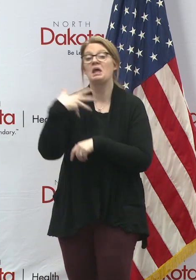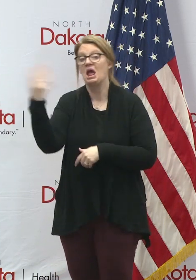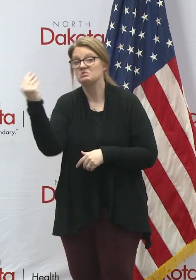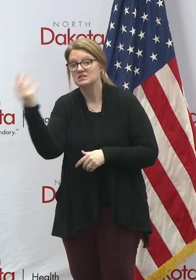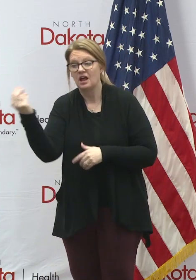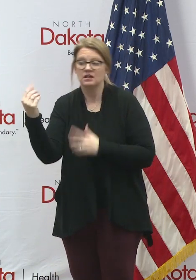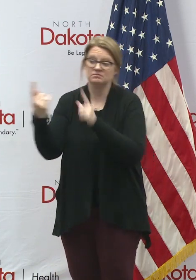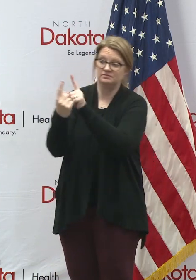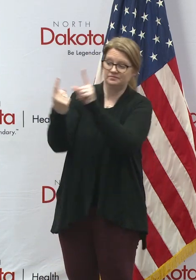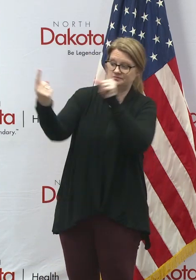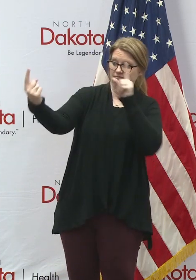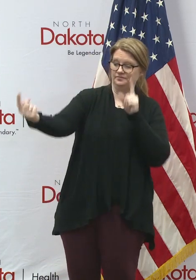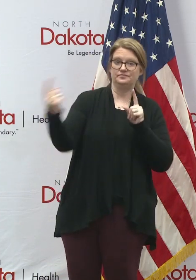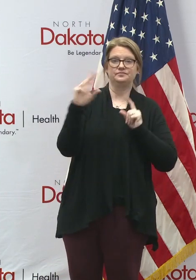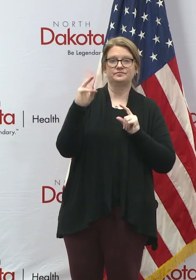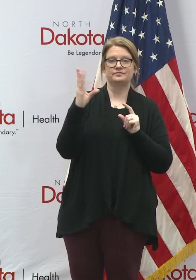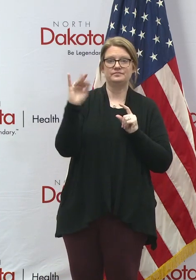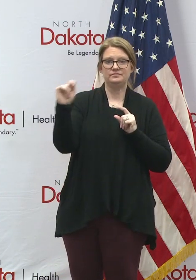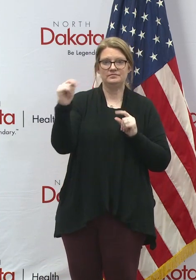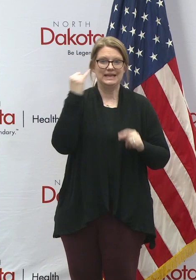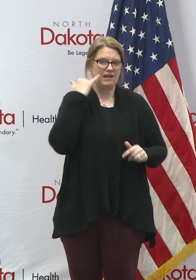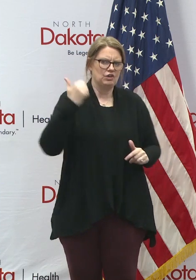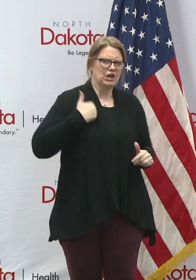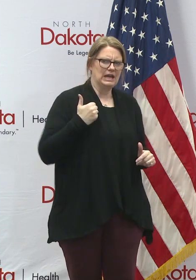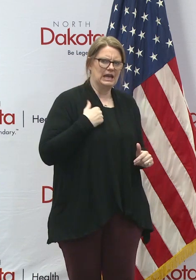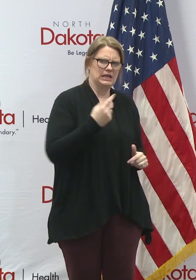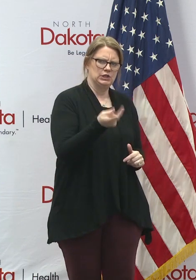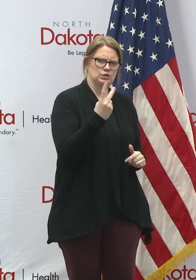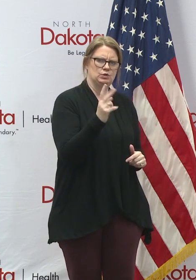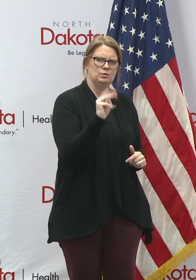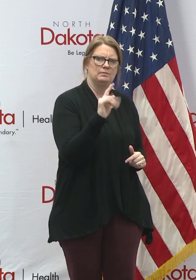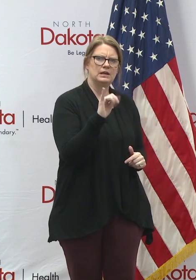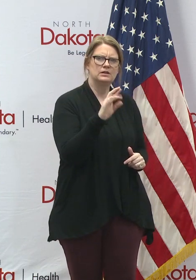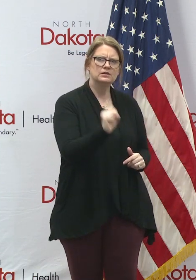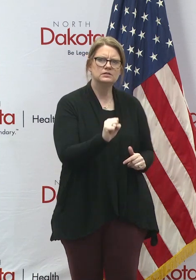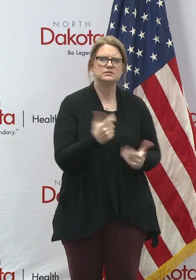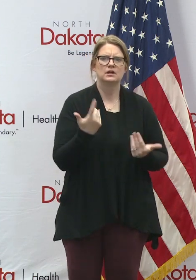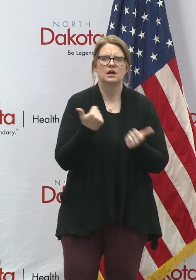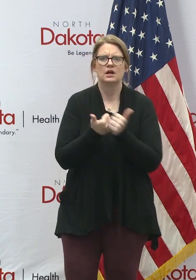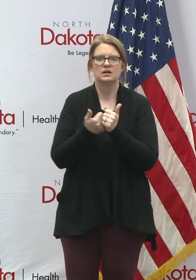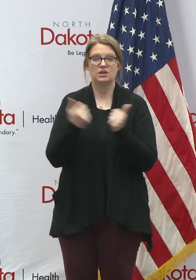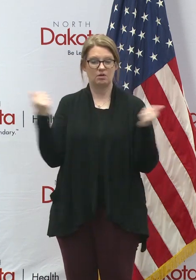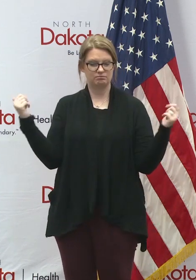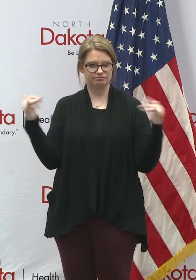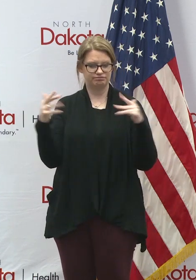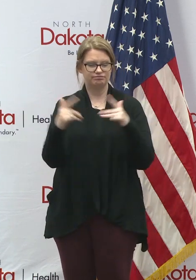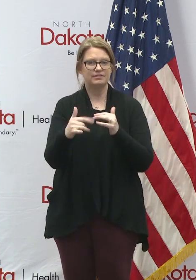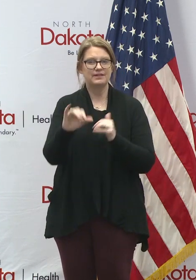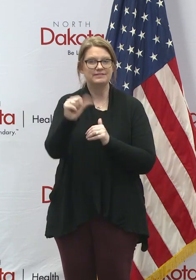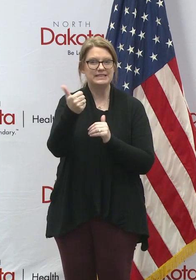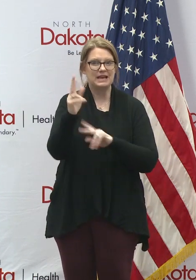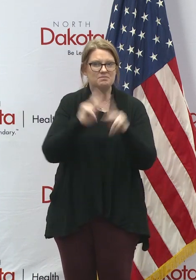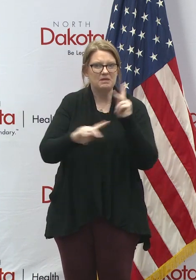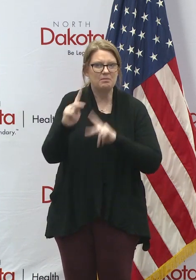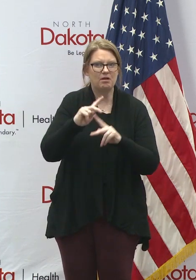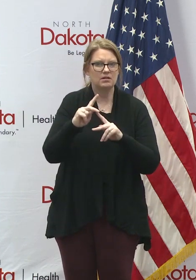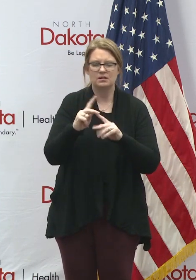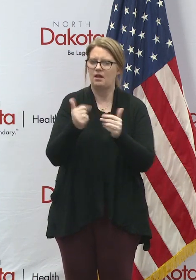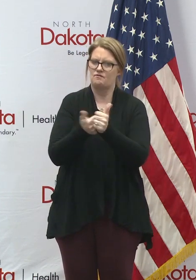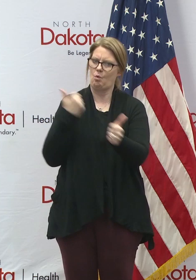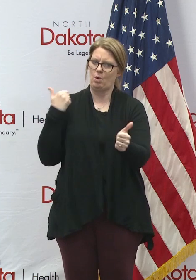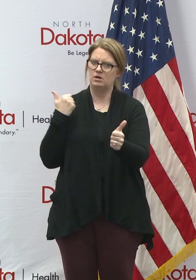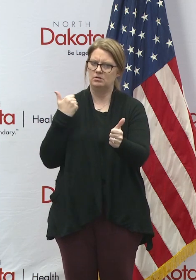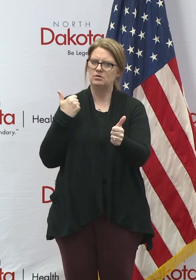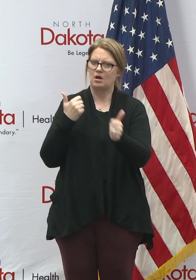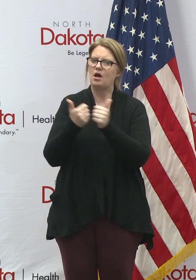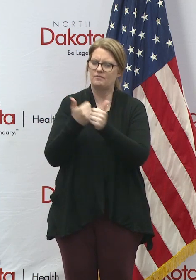feet or if you're Canadian, two meters, avoid gatherings of more than 10 people. And of course, frequent handwashing is a great way